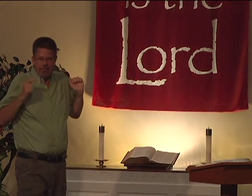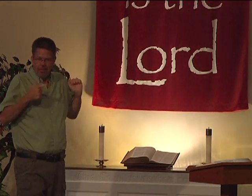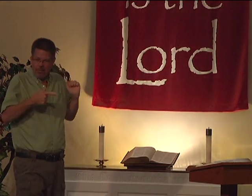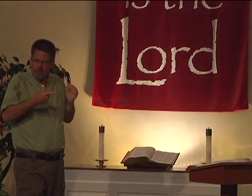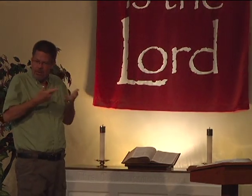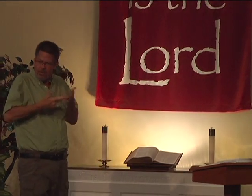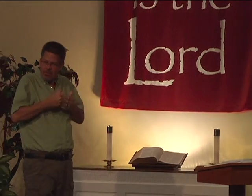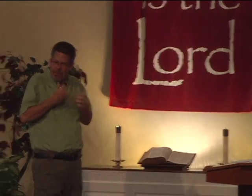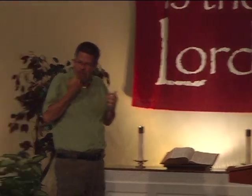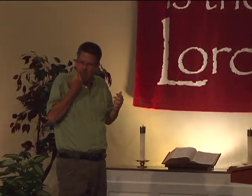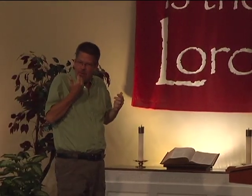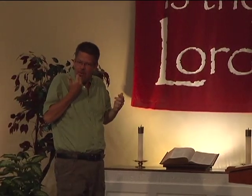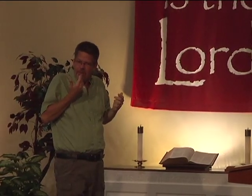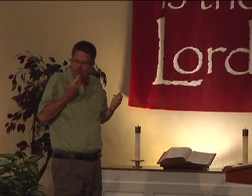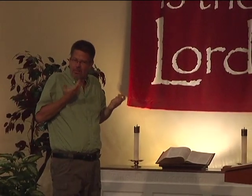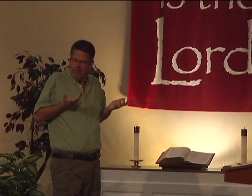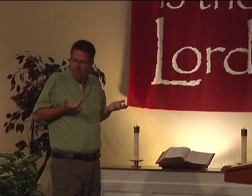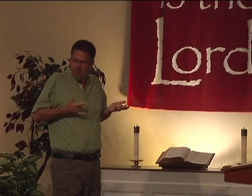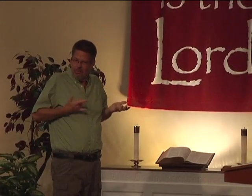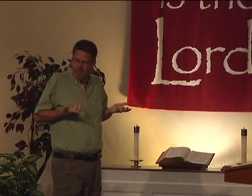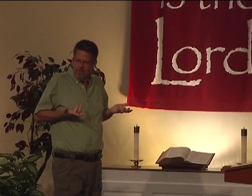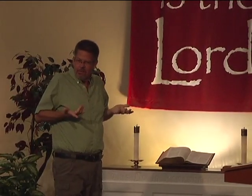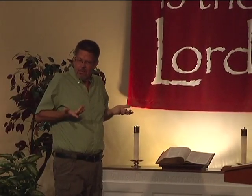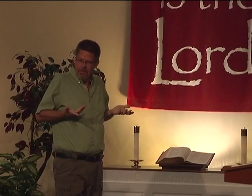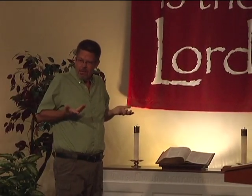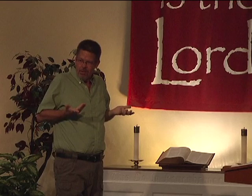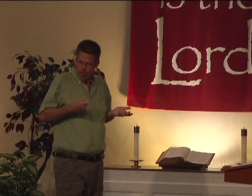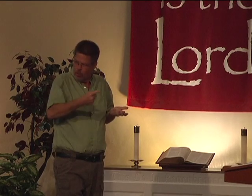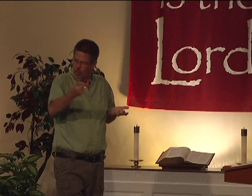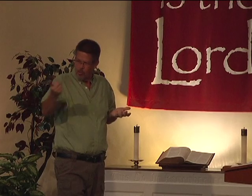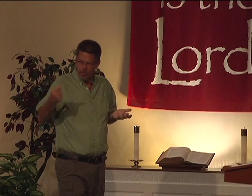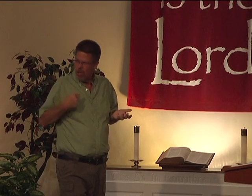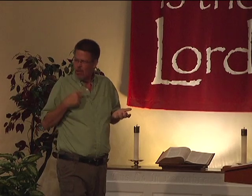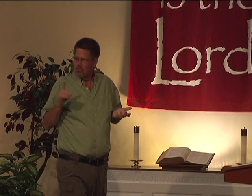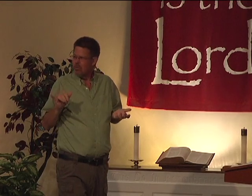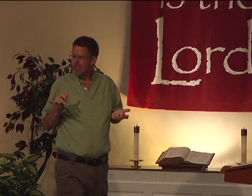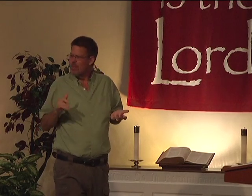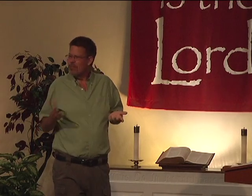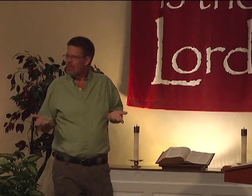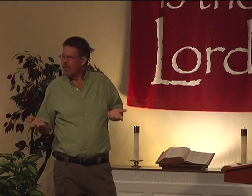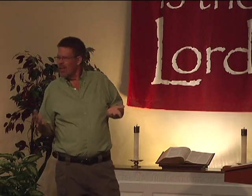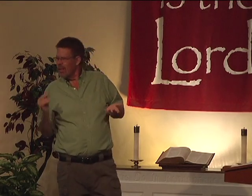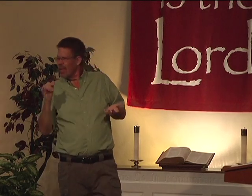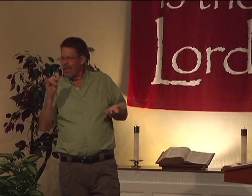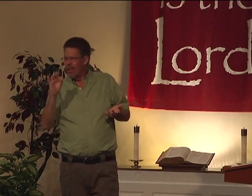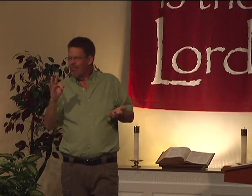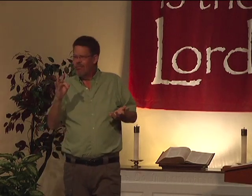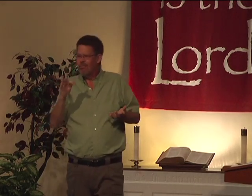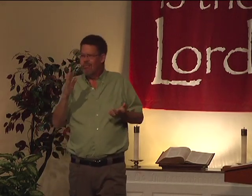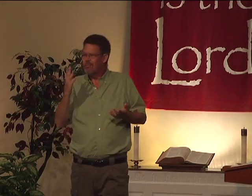no, you can't. I don't want to associate with a prostitute. You and I would do the same thing, probably.